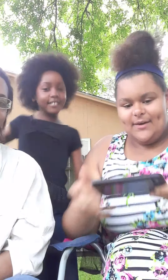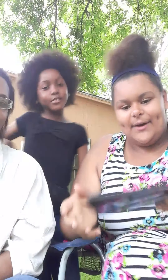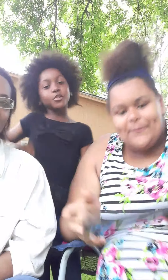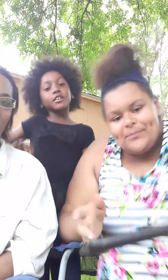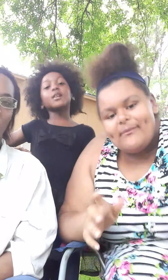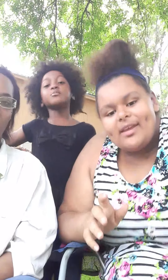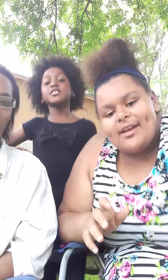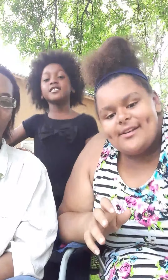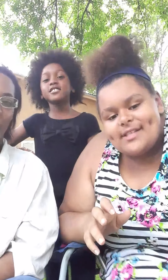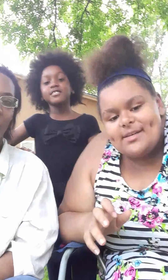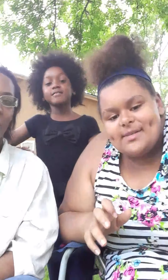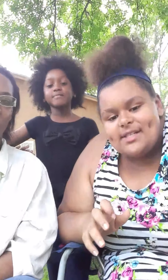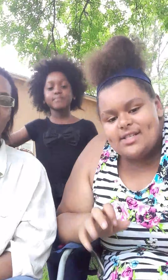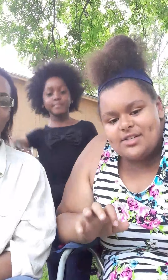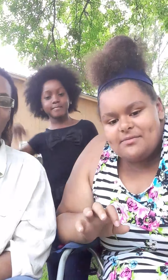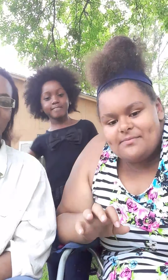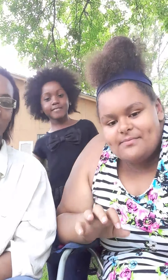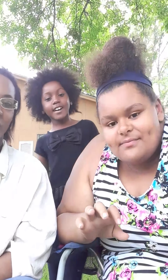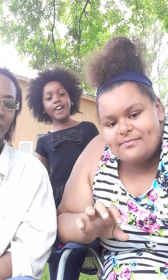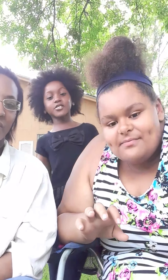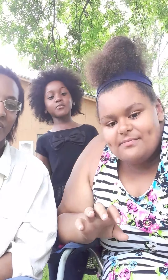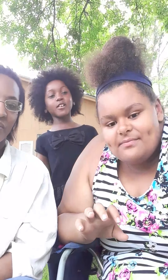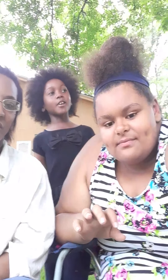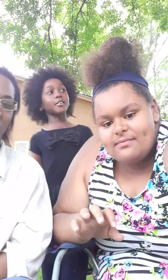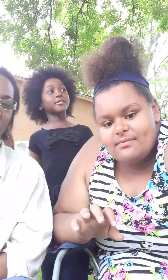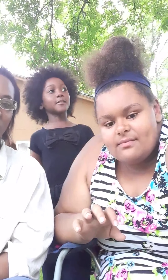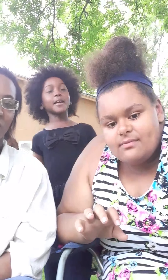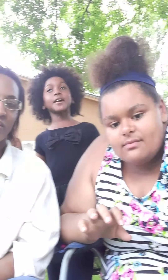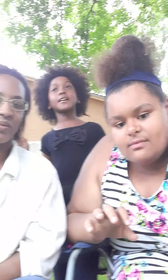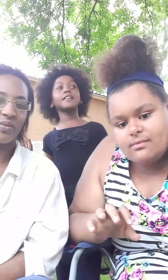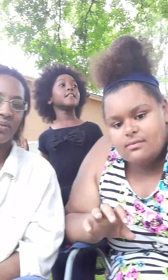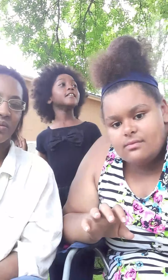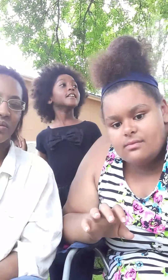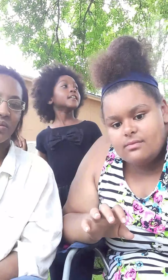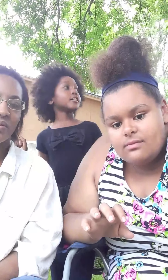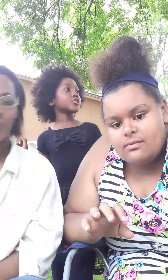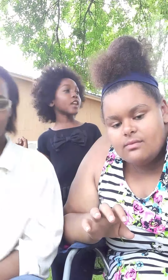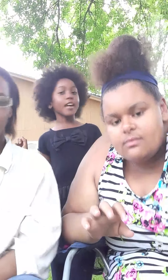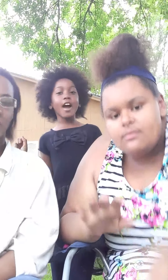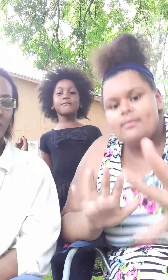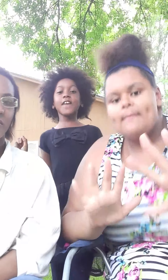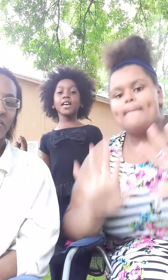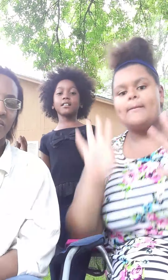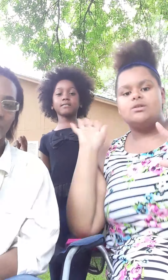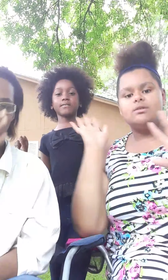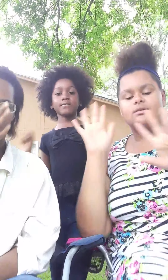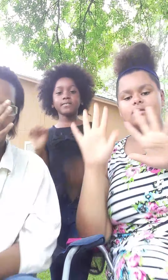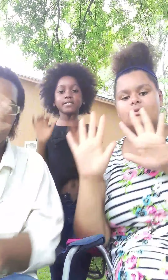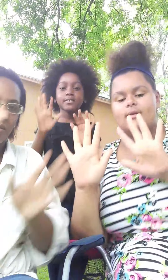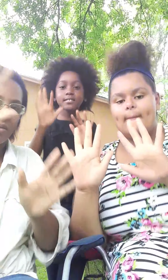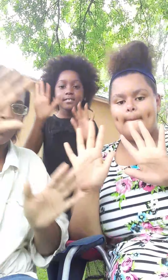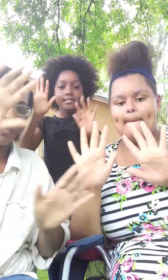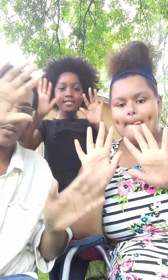here's clumsy edition i just fell on some air put a finger down but clumsy edition